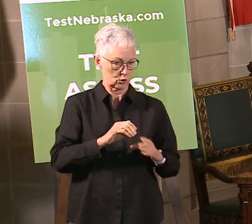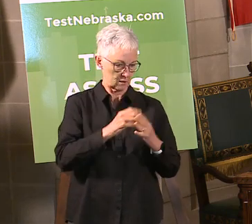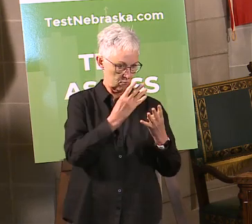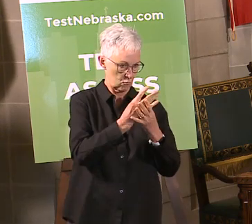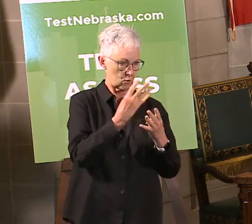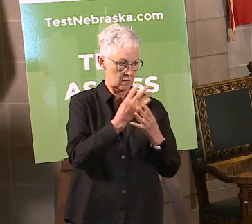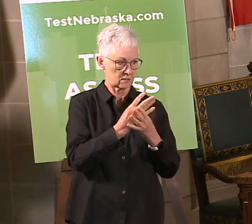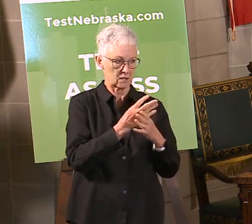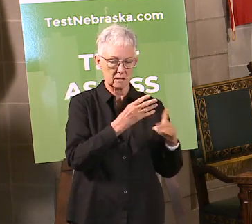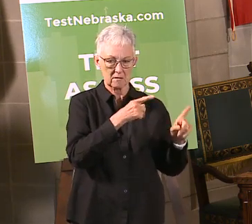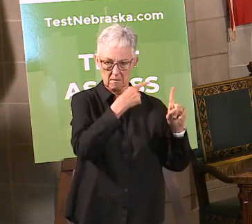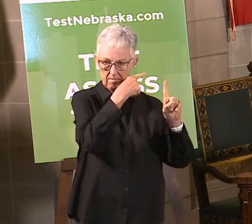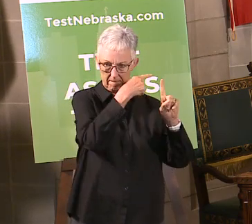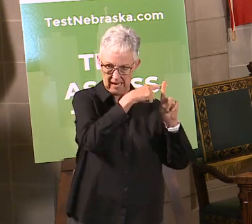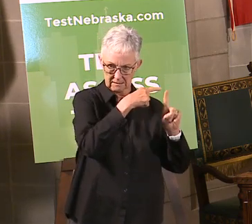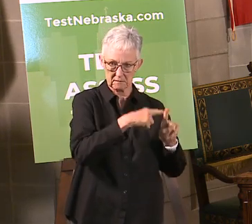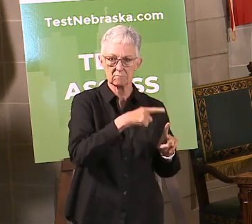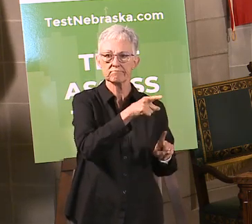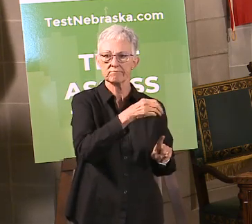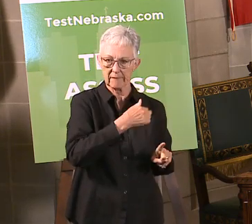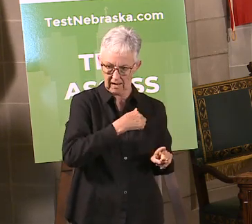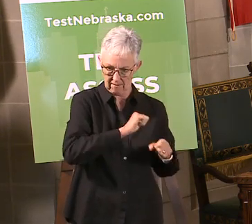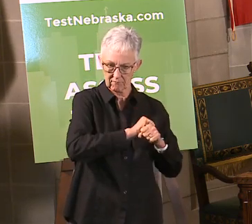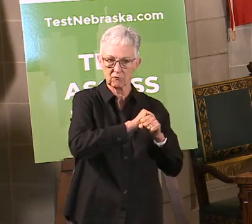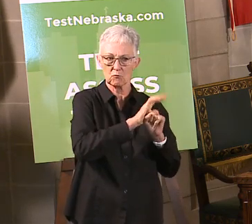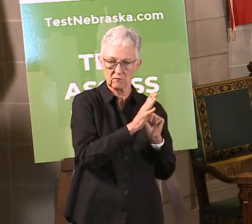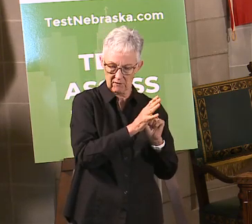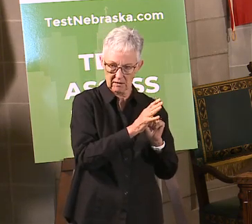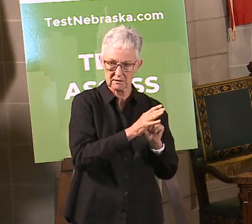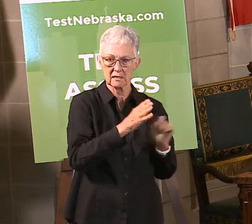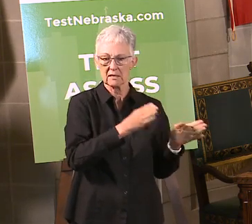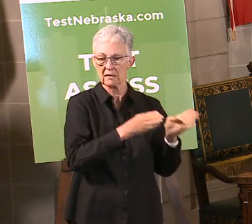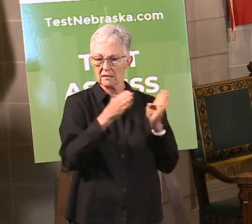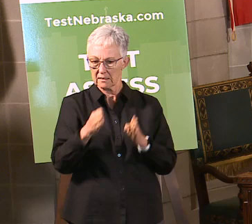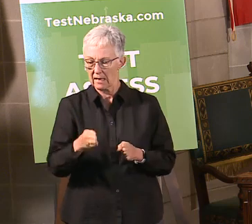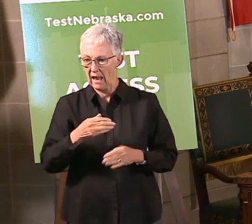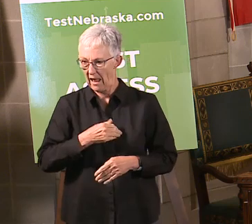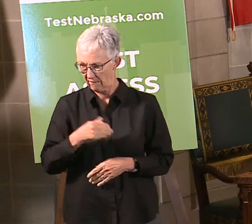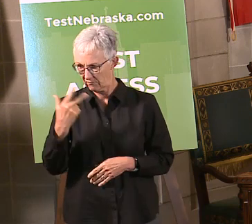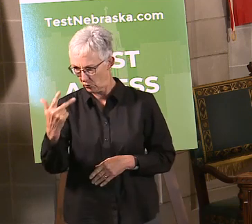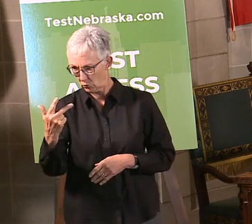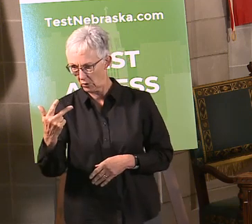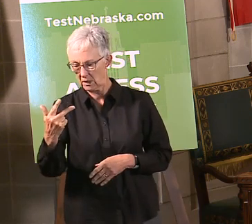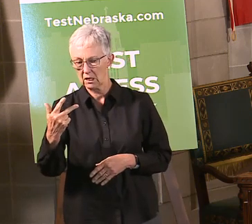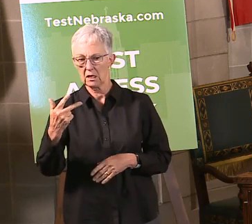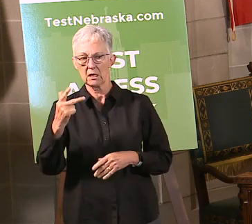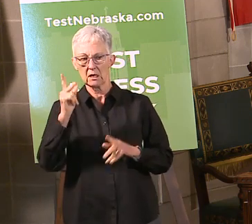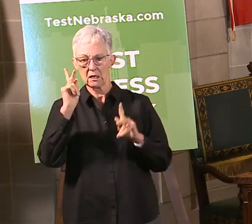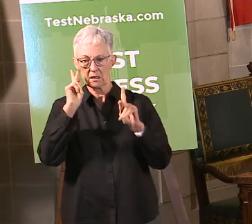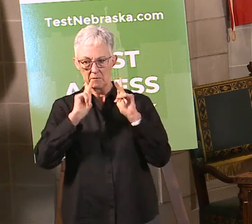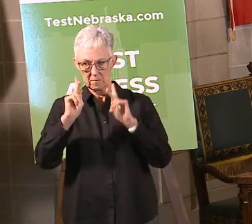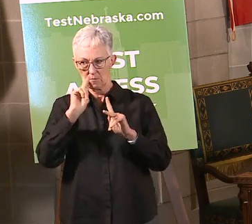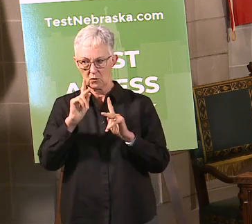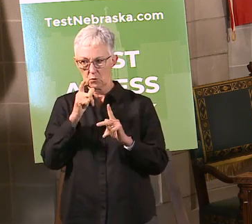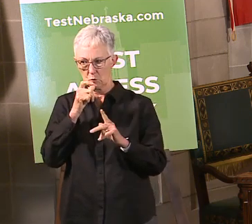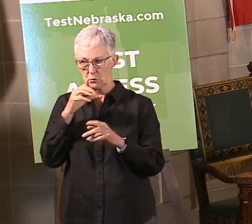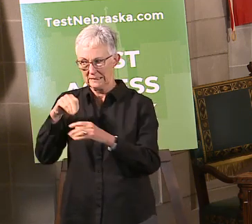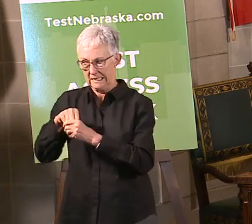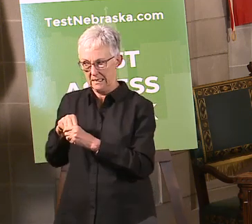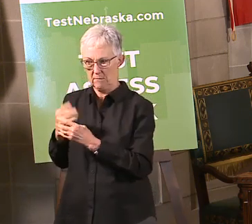teammates. And Director Frakes made the decision based upon what he thought was a prudent call with regard to the close contact those three inmates have had.